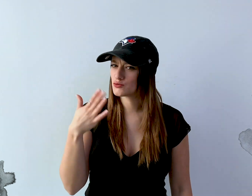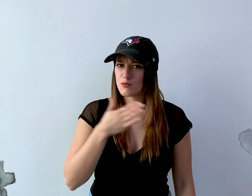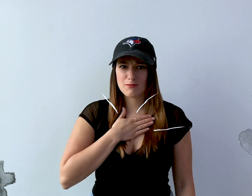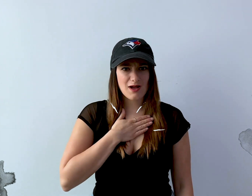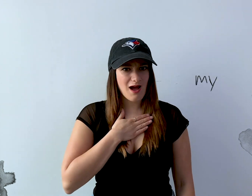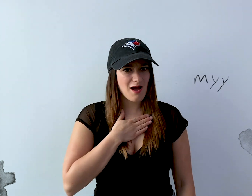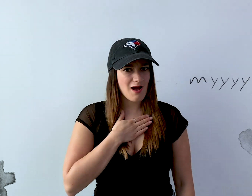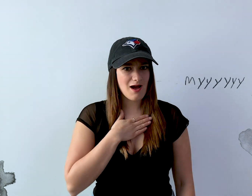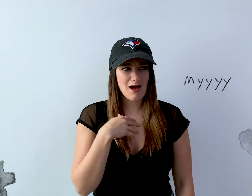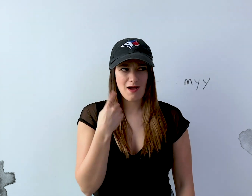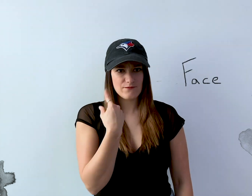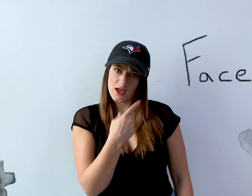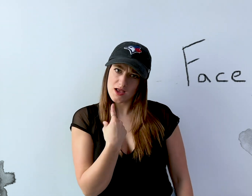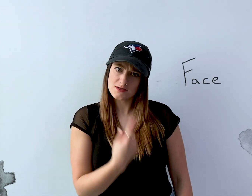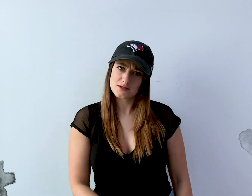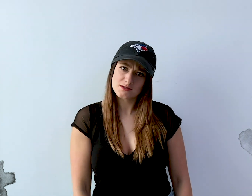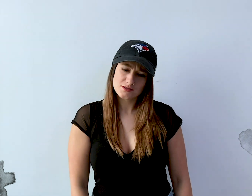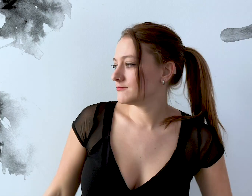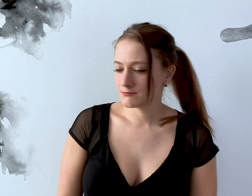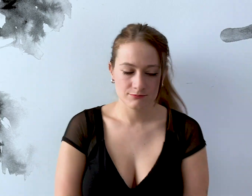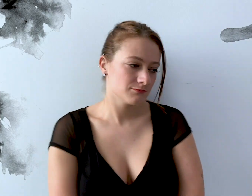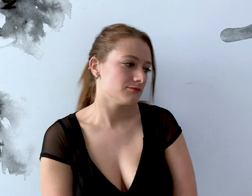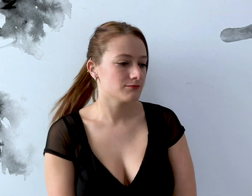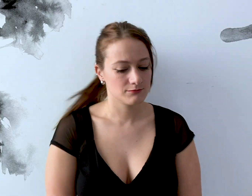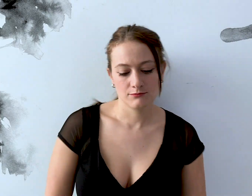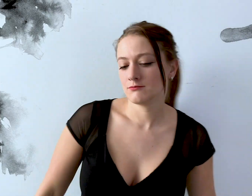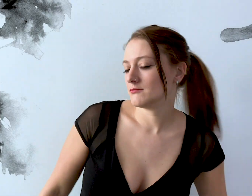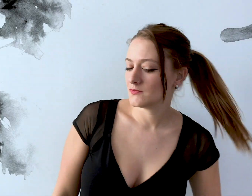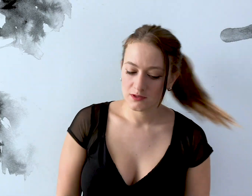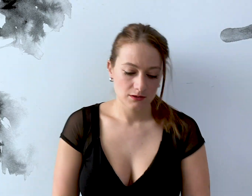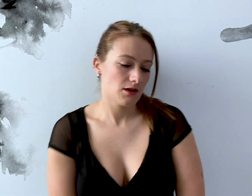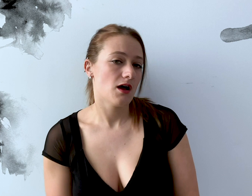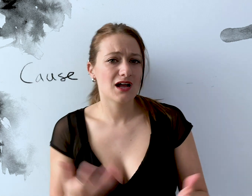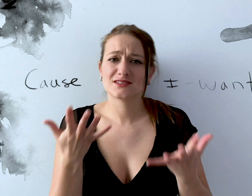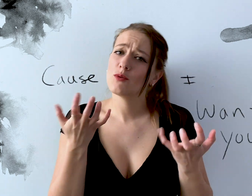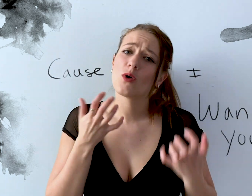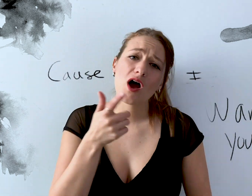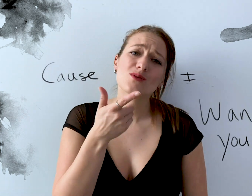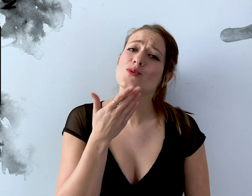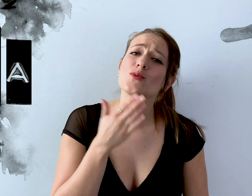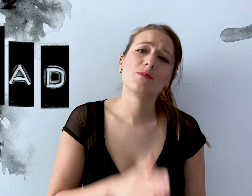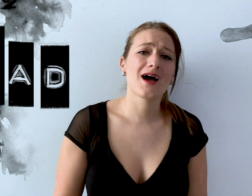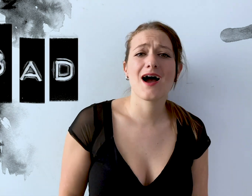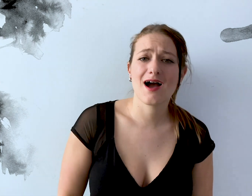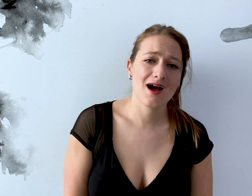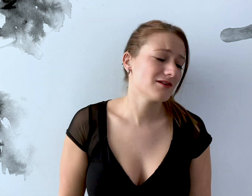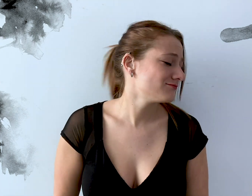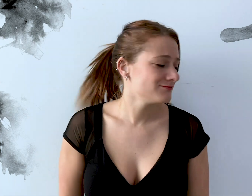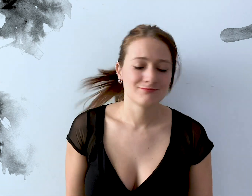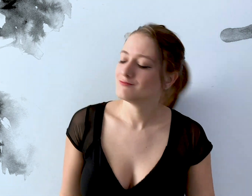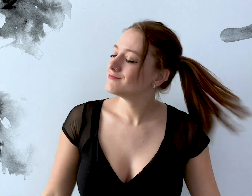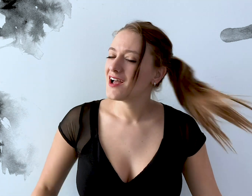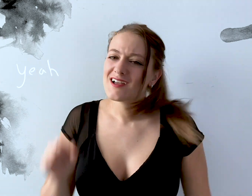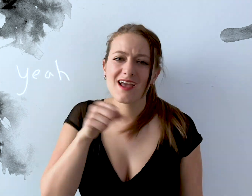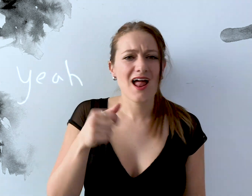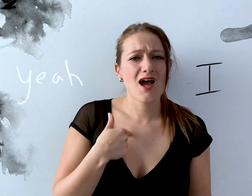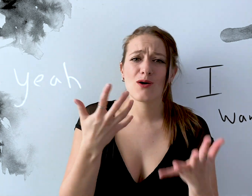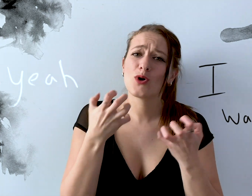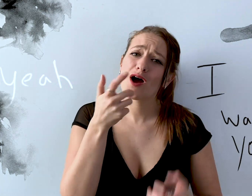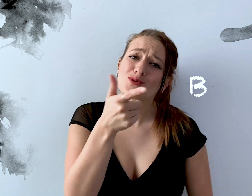to my face Cause I want you back Yeah, want you